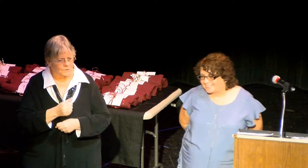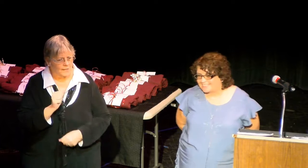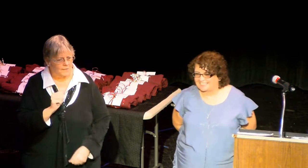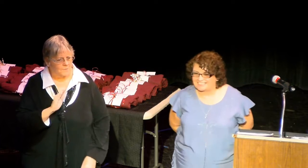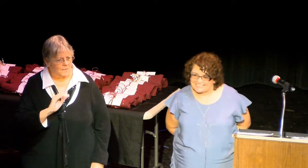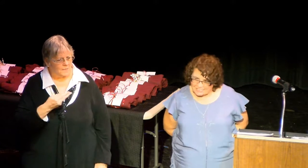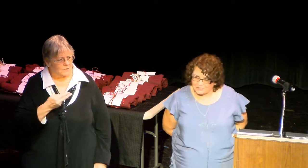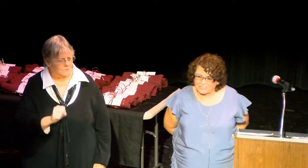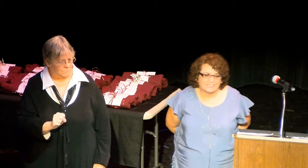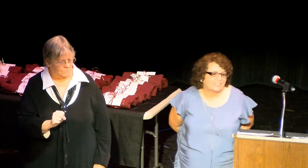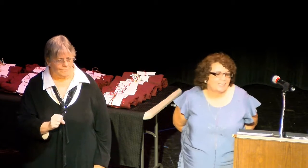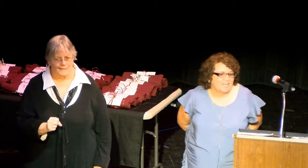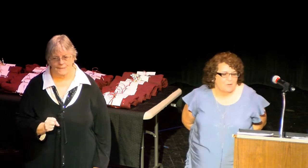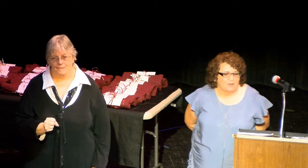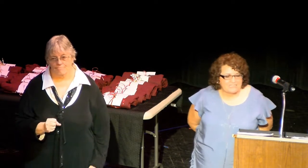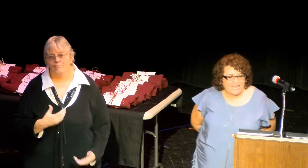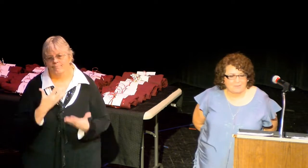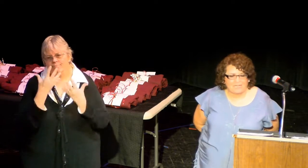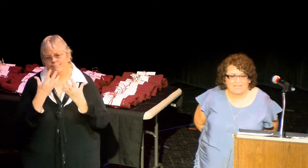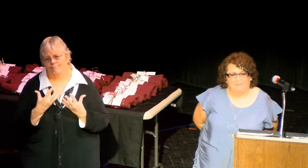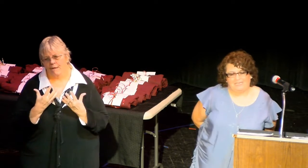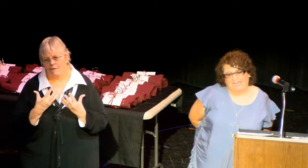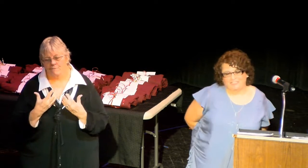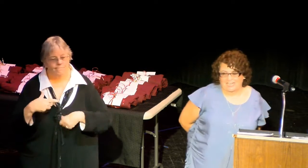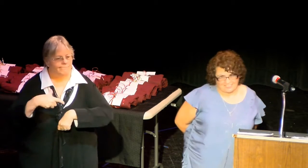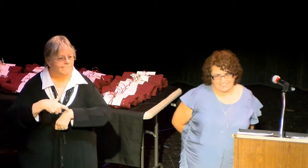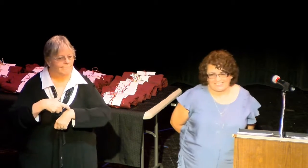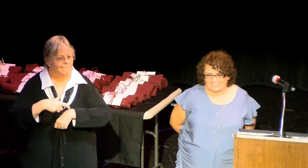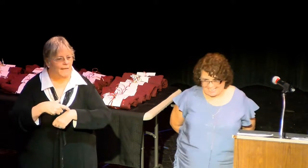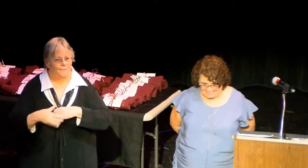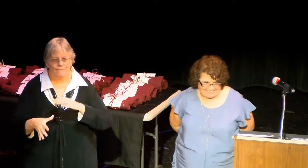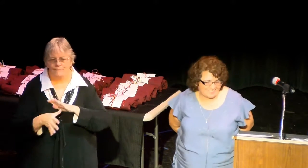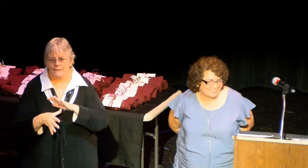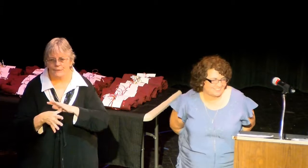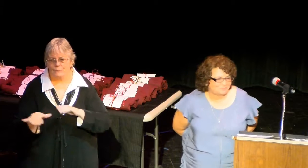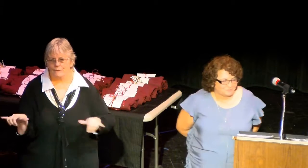Sadly, I'm like the casino. My time at AUHS is...